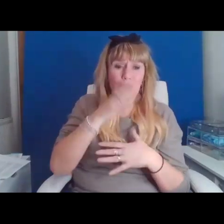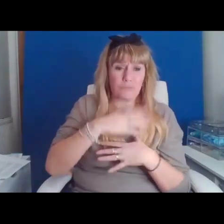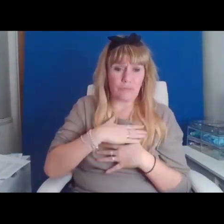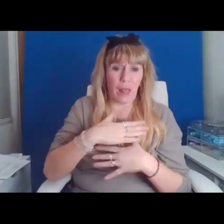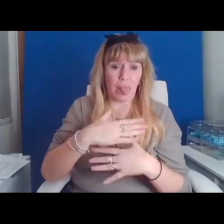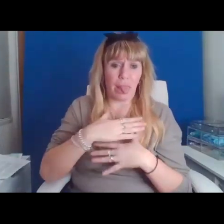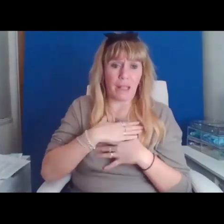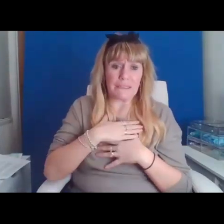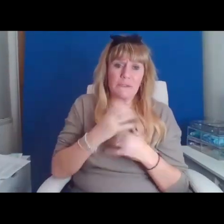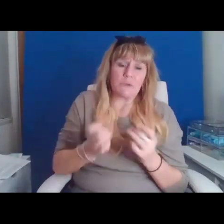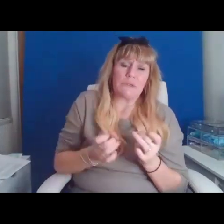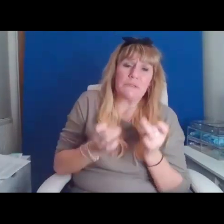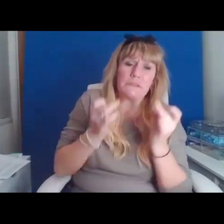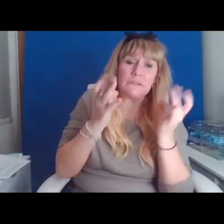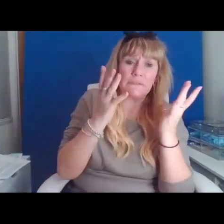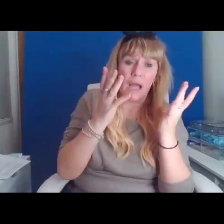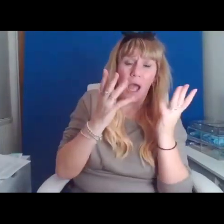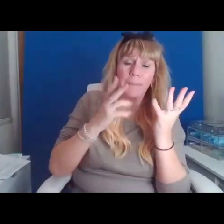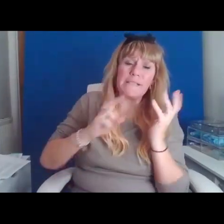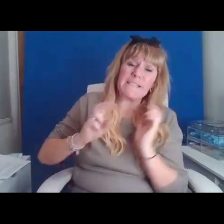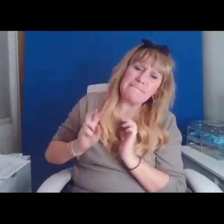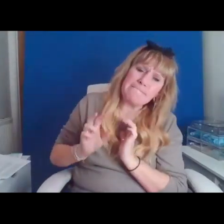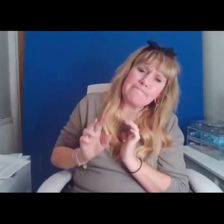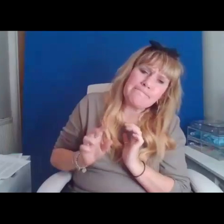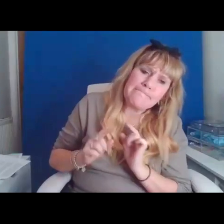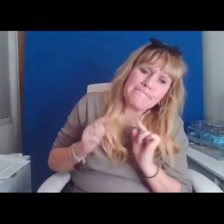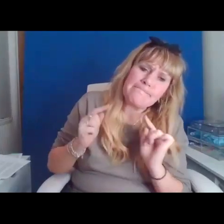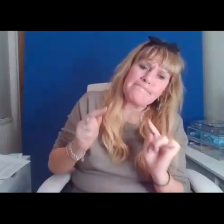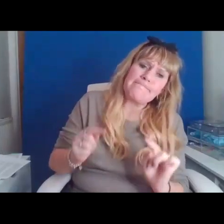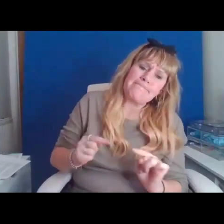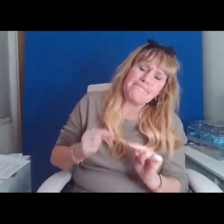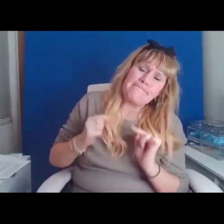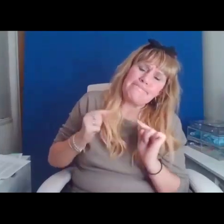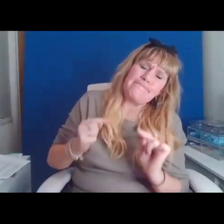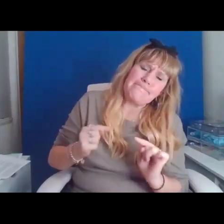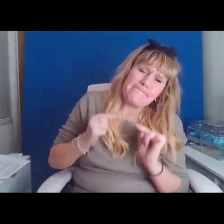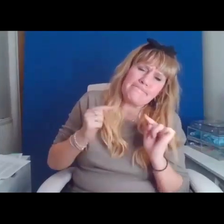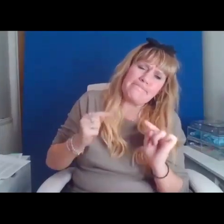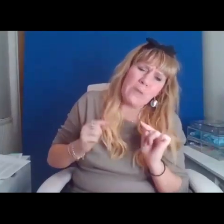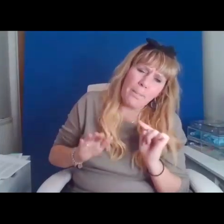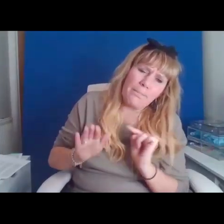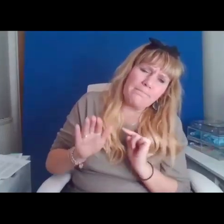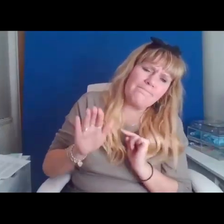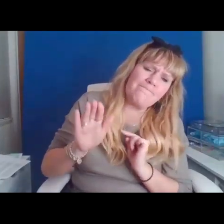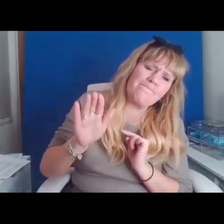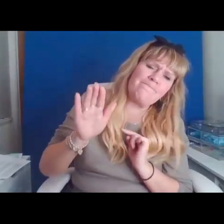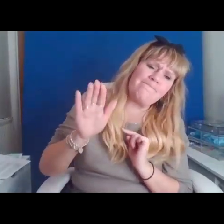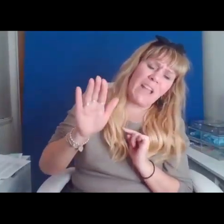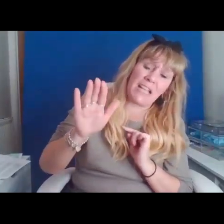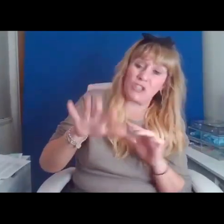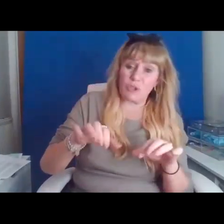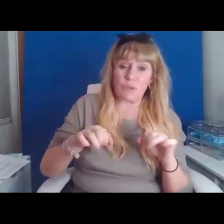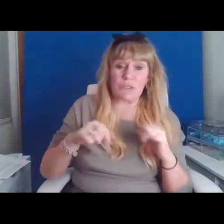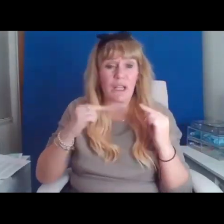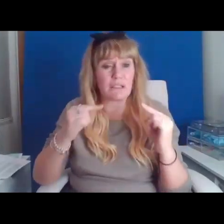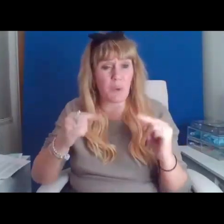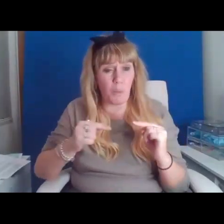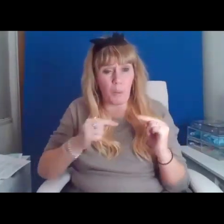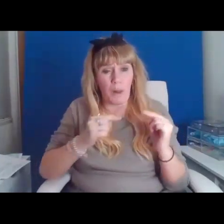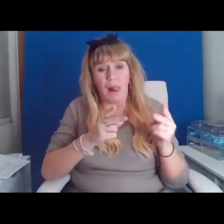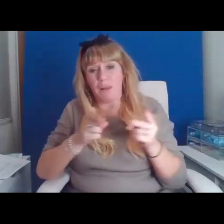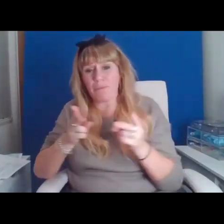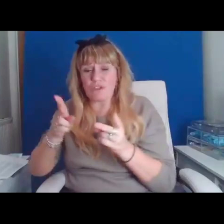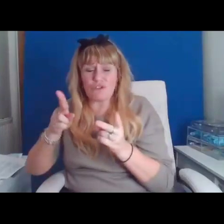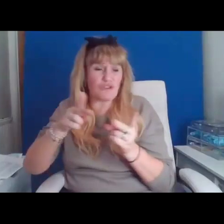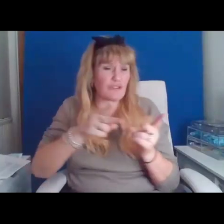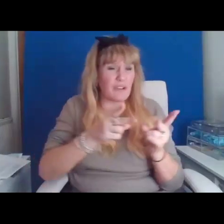to the surface to free oxygen, to earth gravity, dripping as you start to wheel up that rutted track through